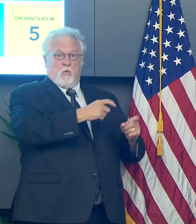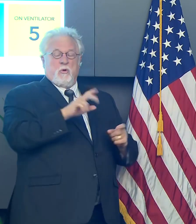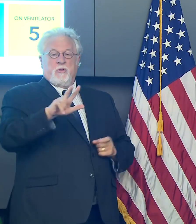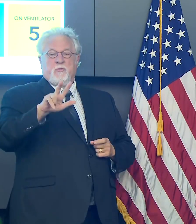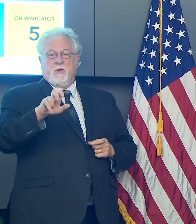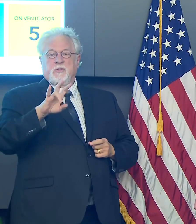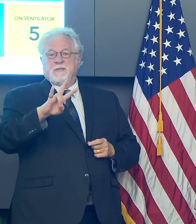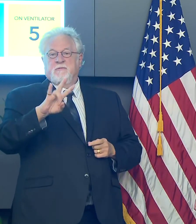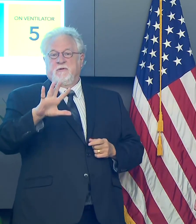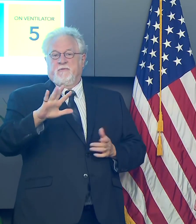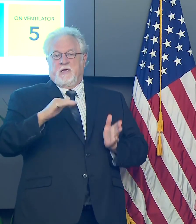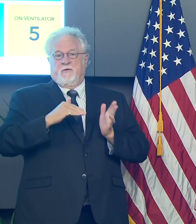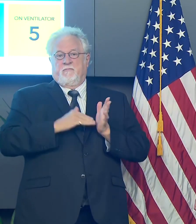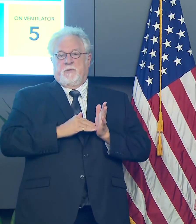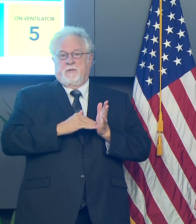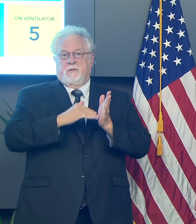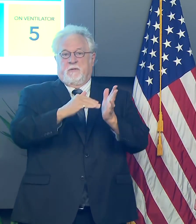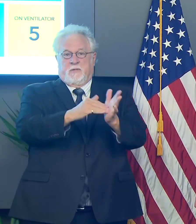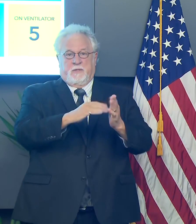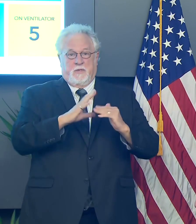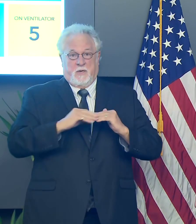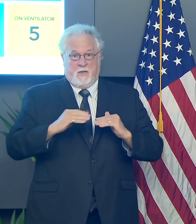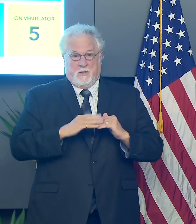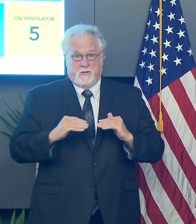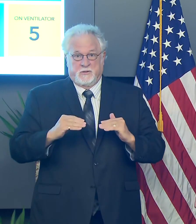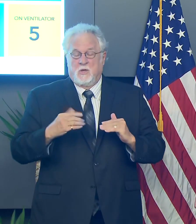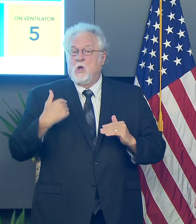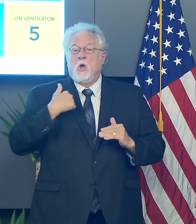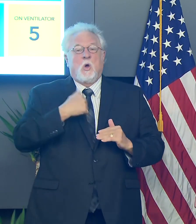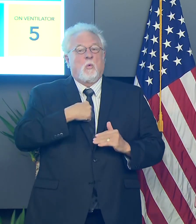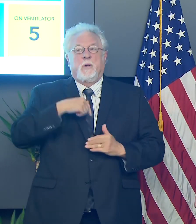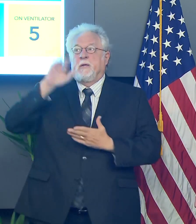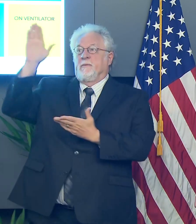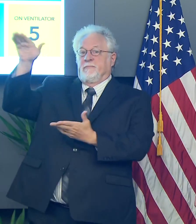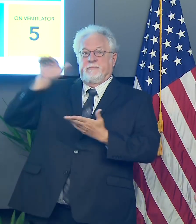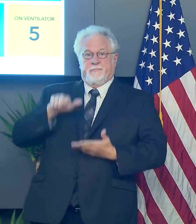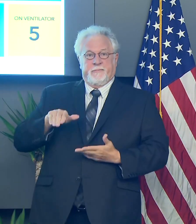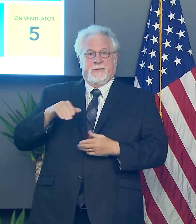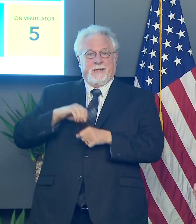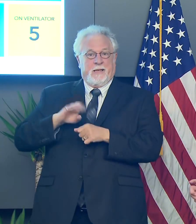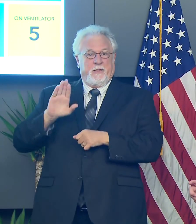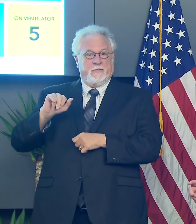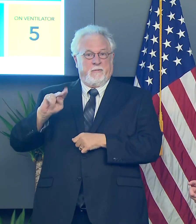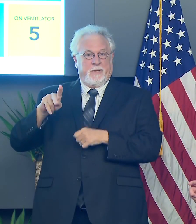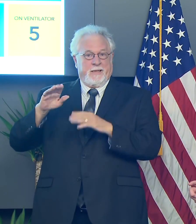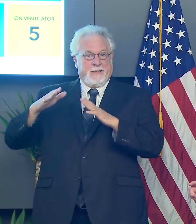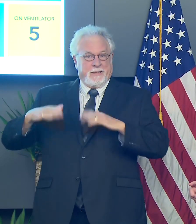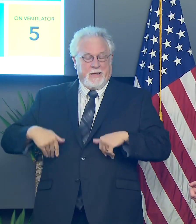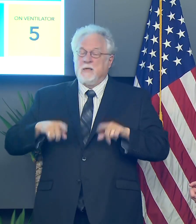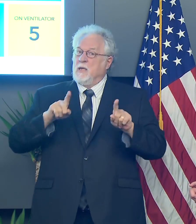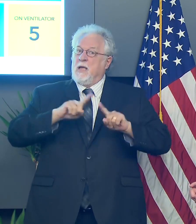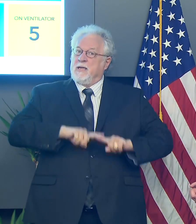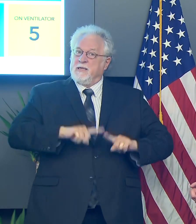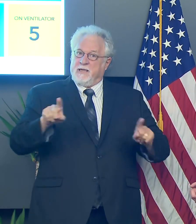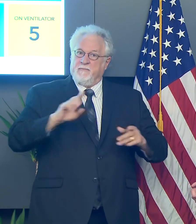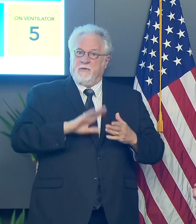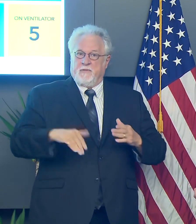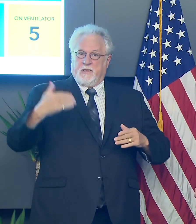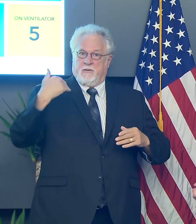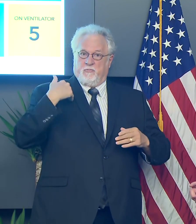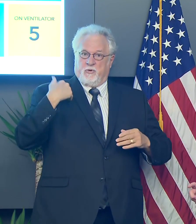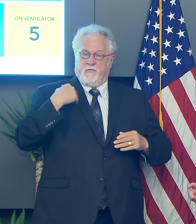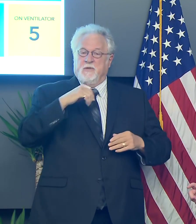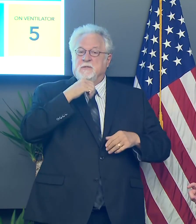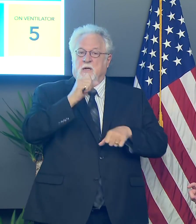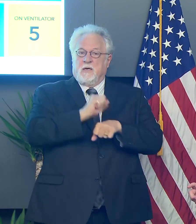$375 million. Uh, we don't have that funding yet and this is very different than previous, um,